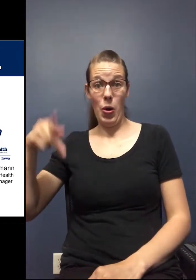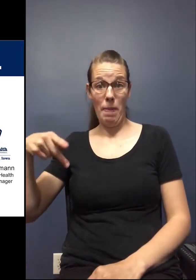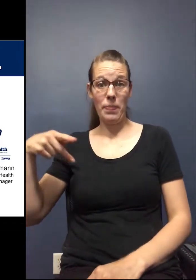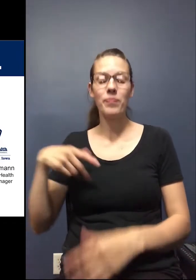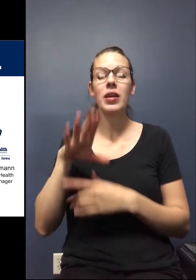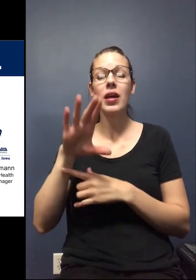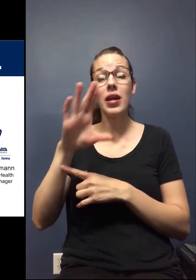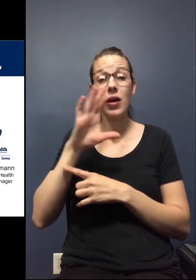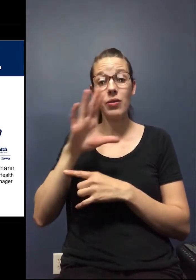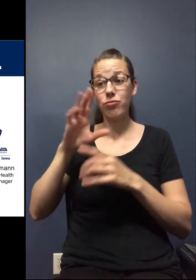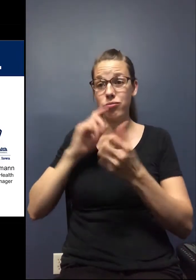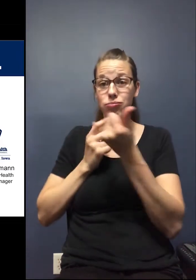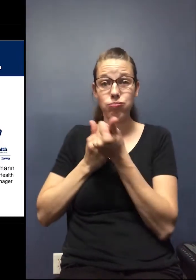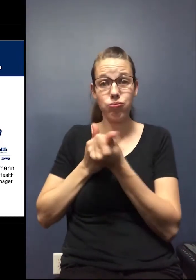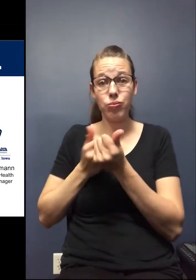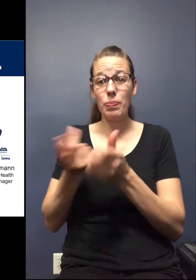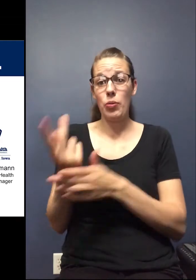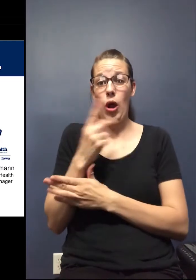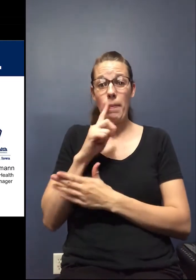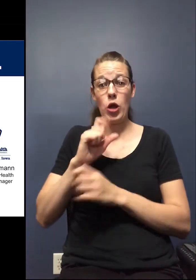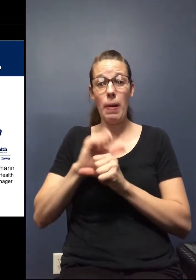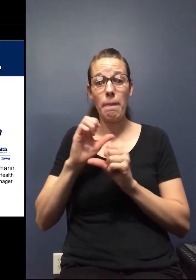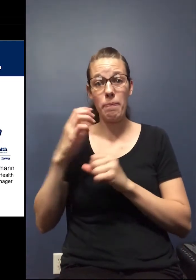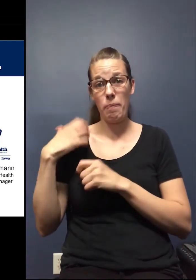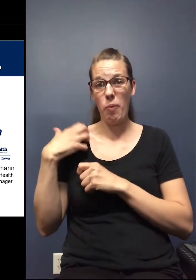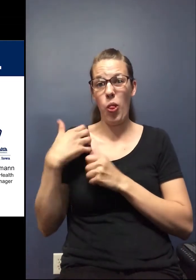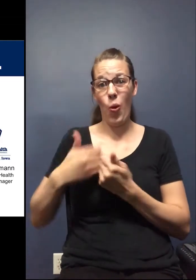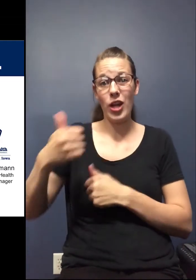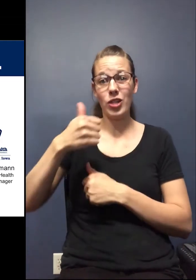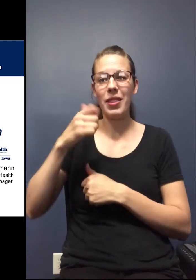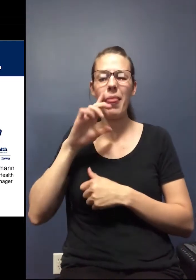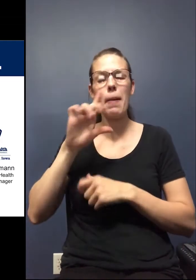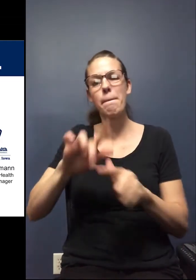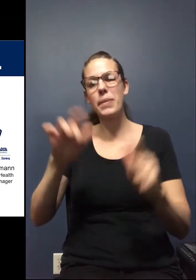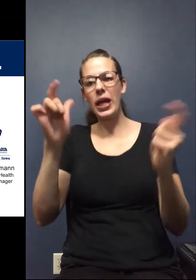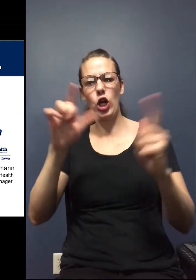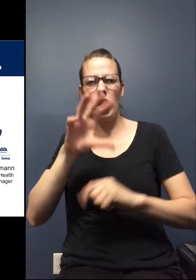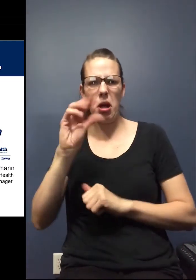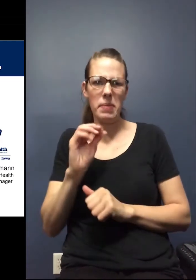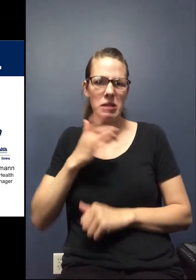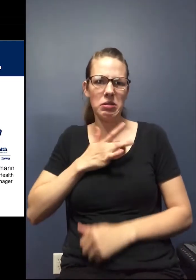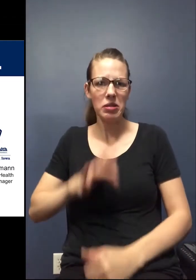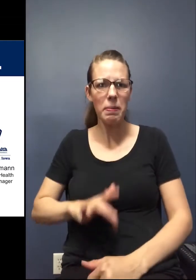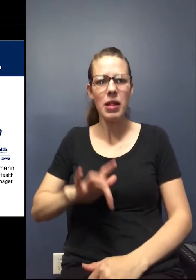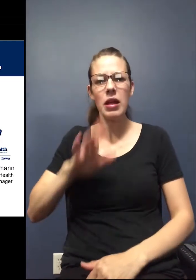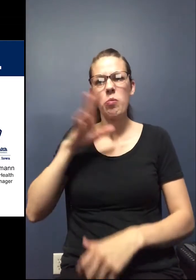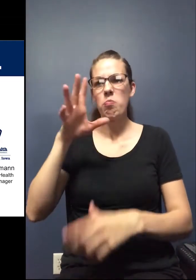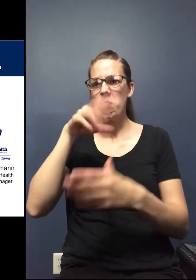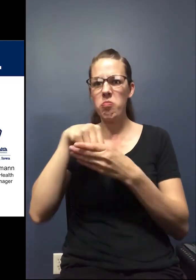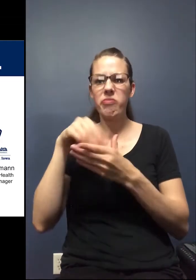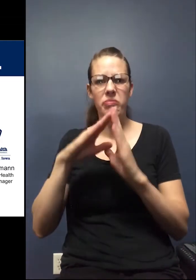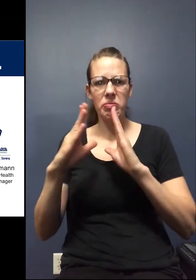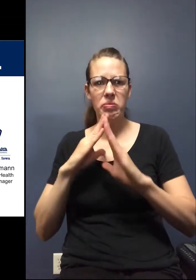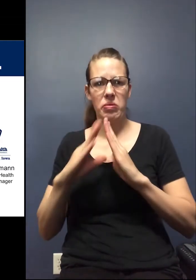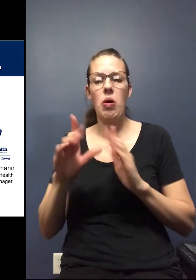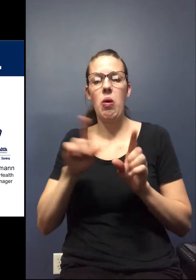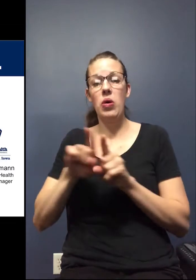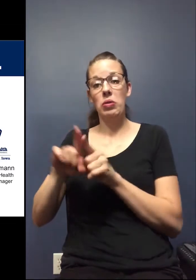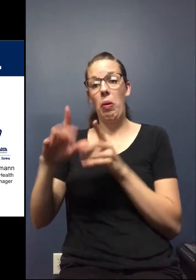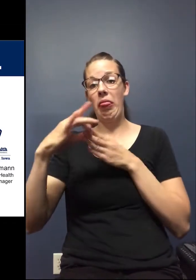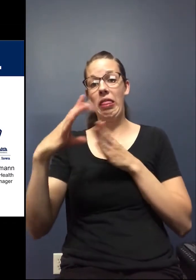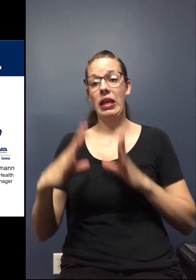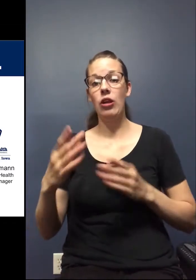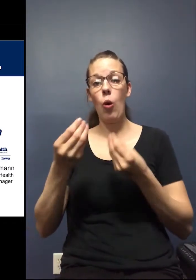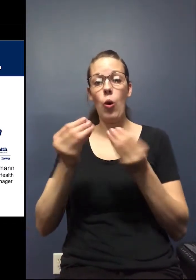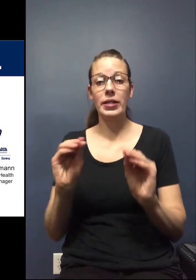supporting our primary employers, which typically are our larger industry, larger companies within the community. And then we're also the